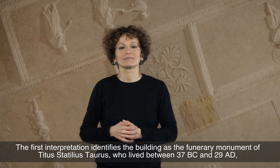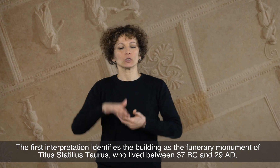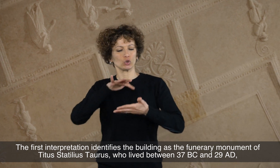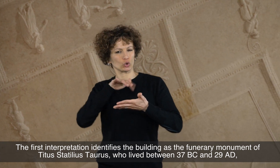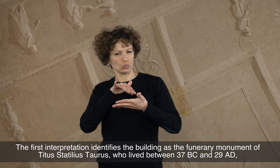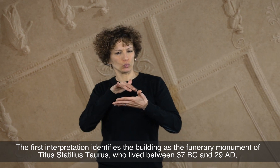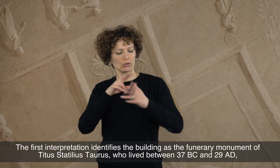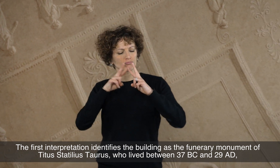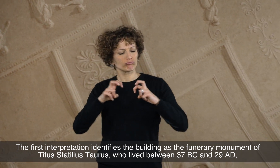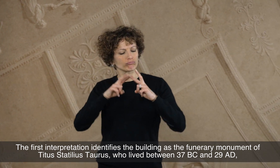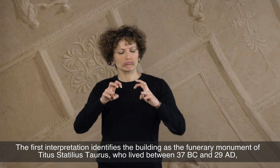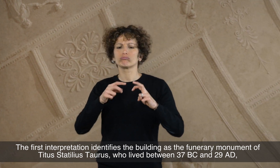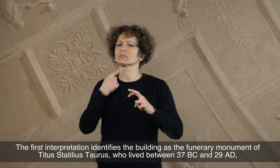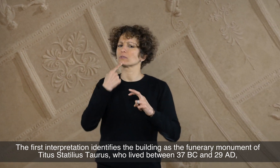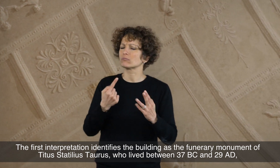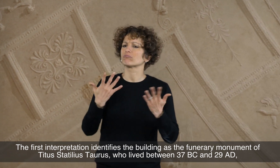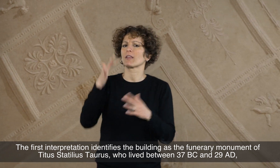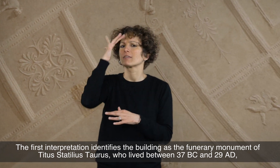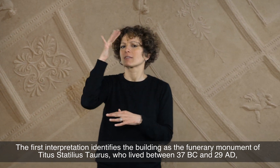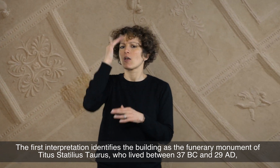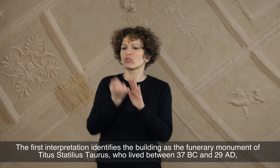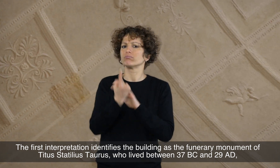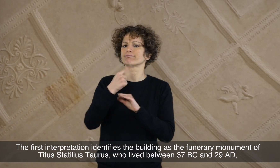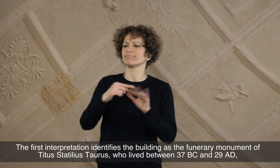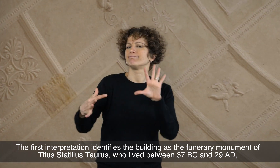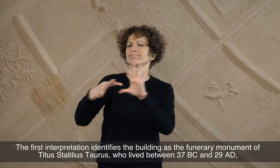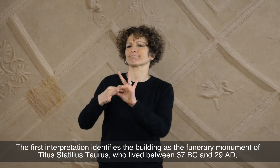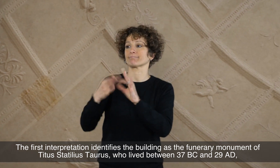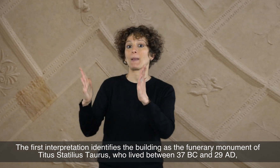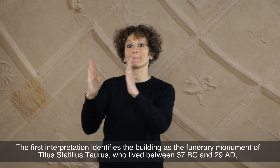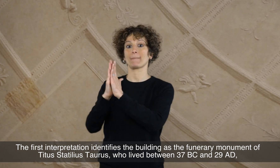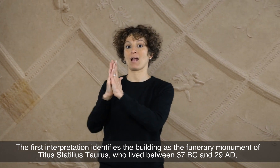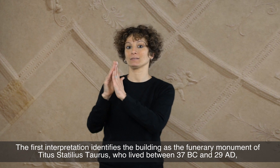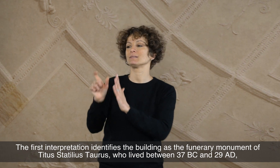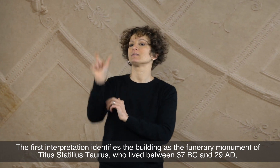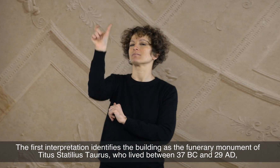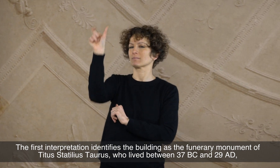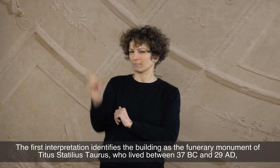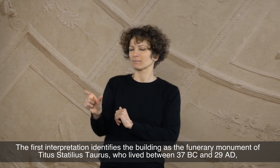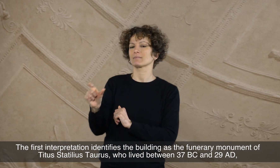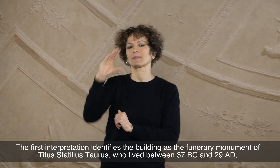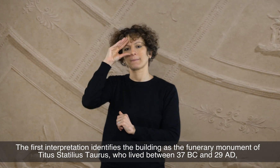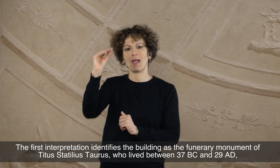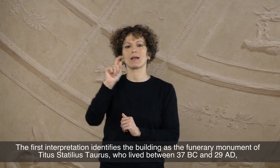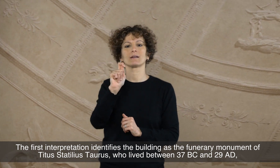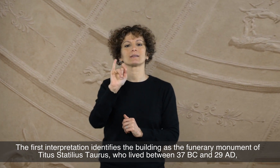The first interpretation identifies the building as the funerary monument of Titus